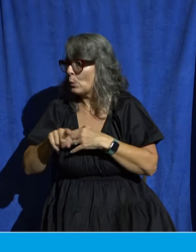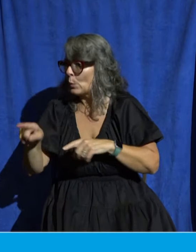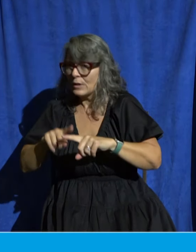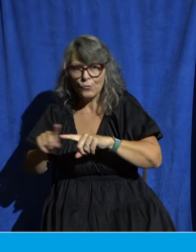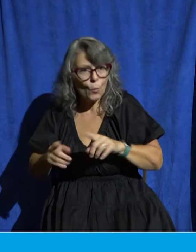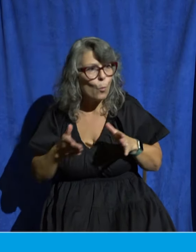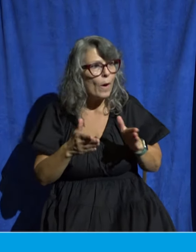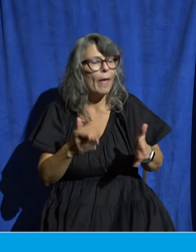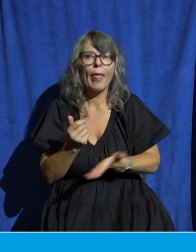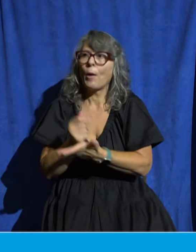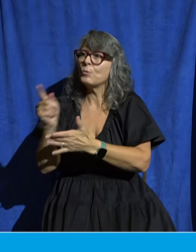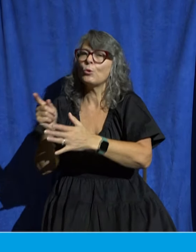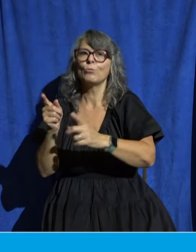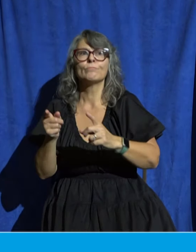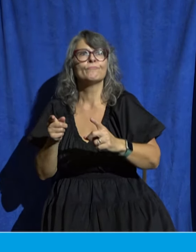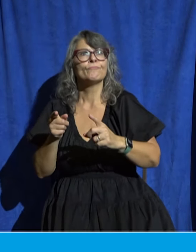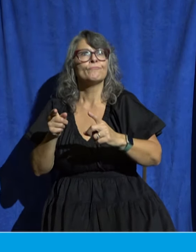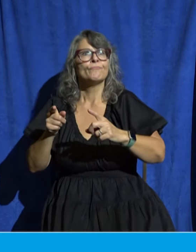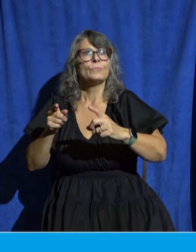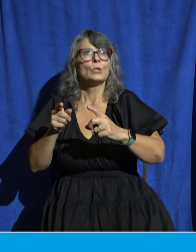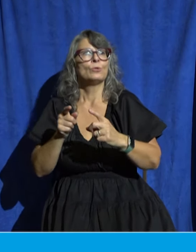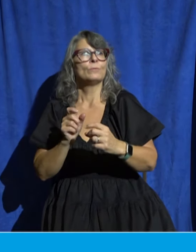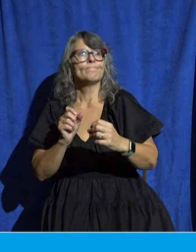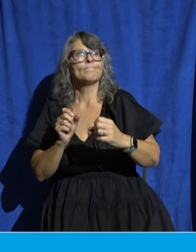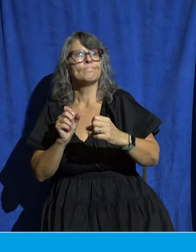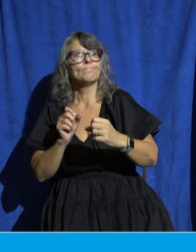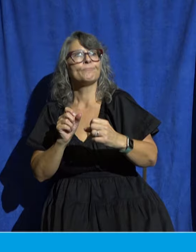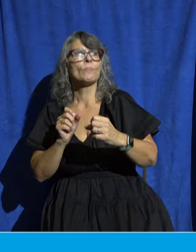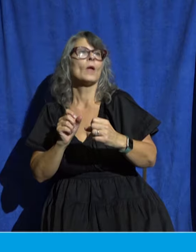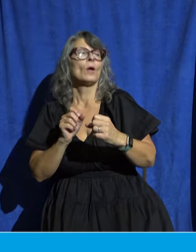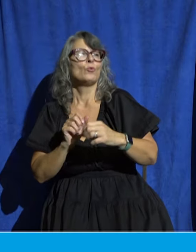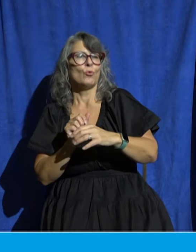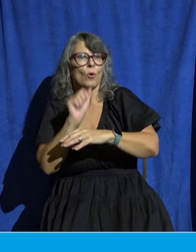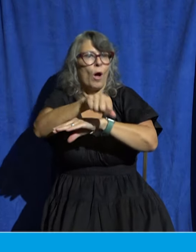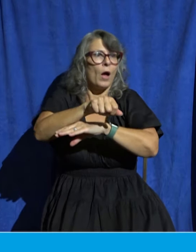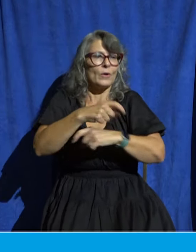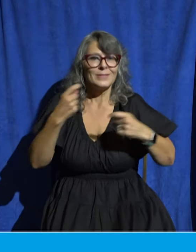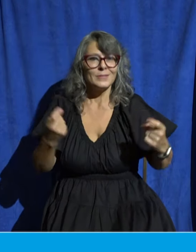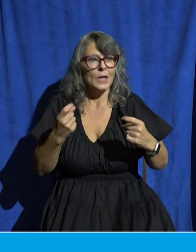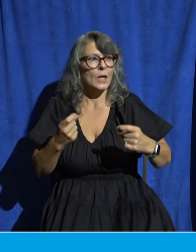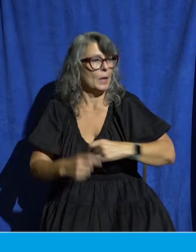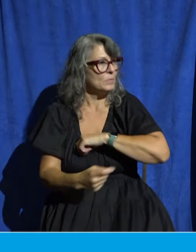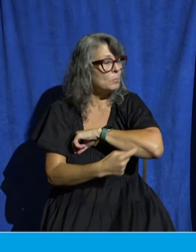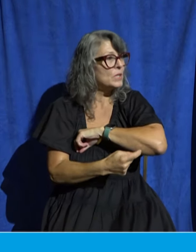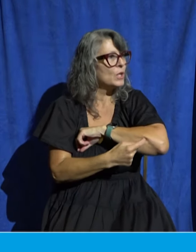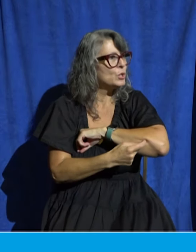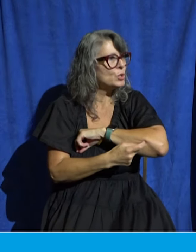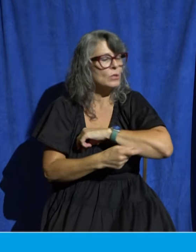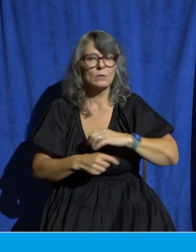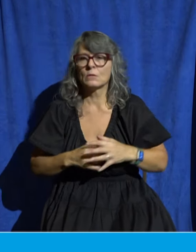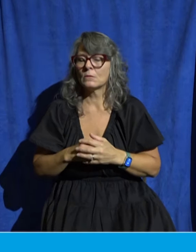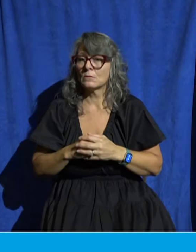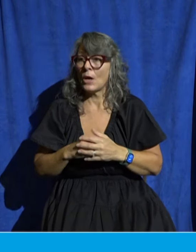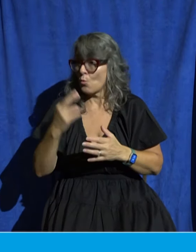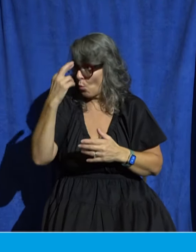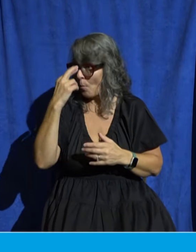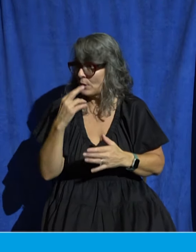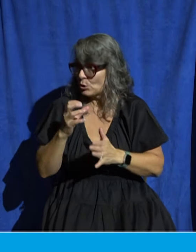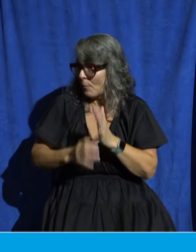sin and temptation. He helps you to grow in likeness to Jesus, which is what all of Romans chapters 1 through 11 are all about. Paul had just talked about this.